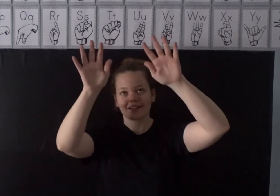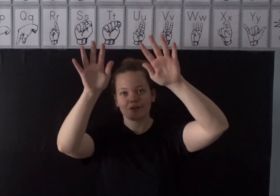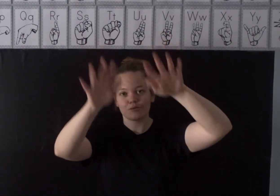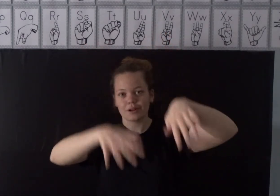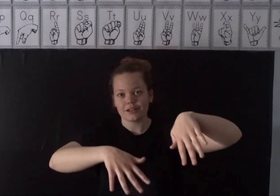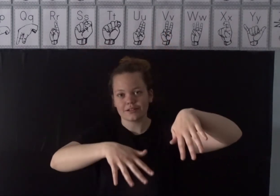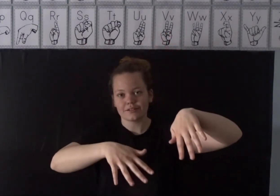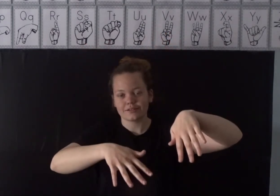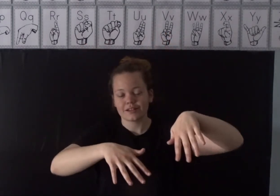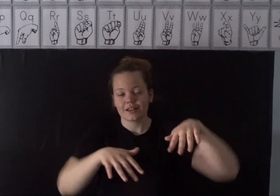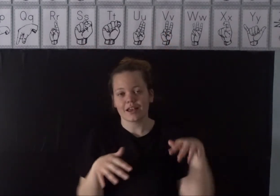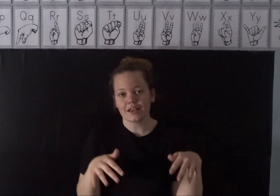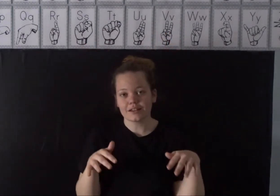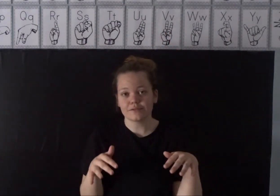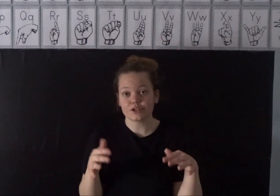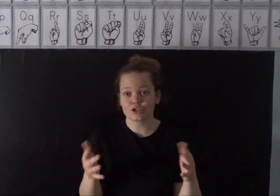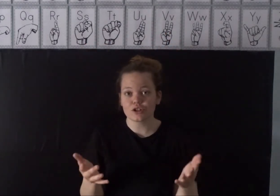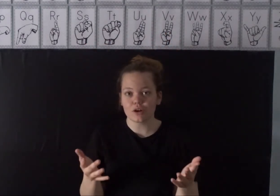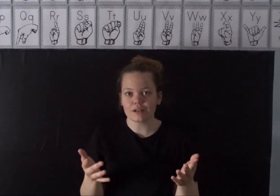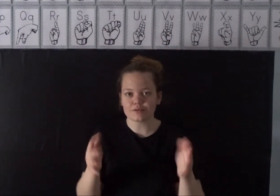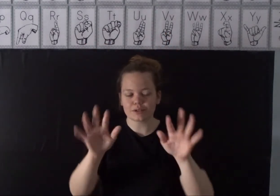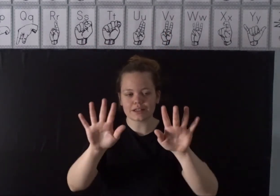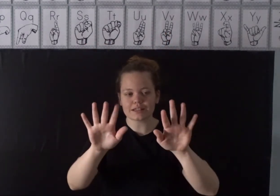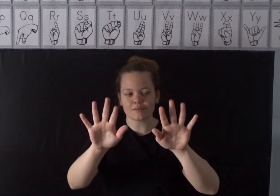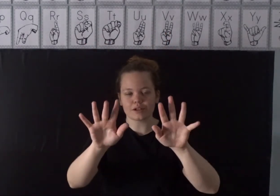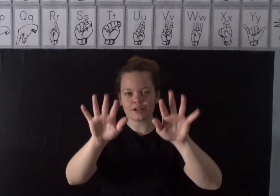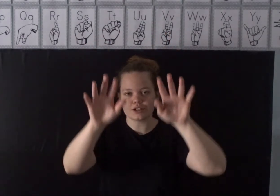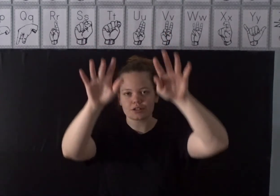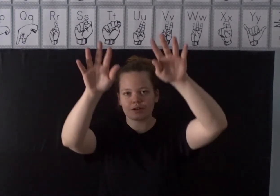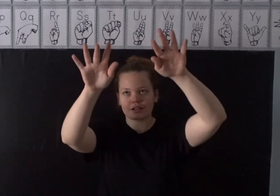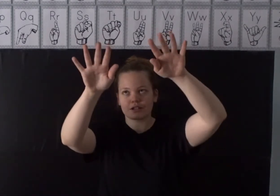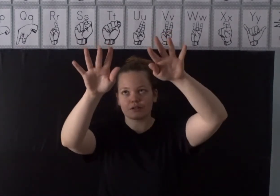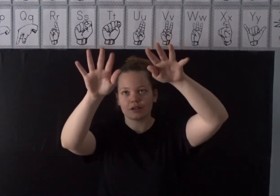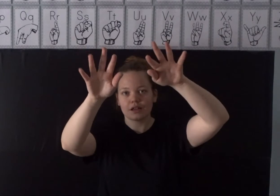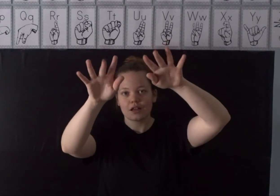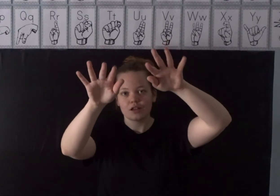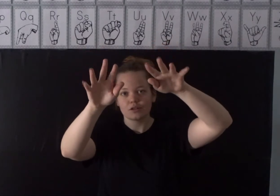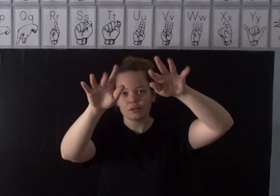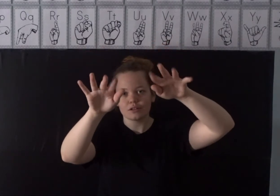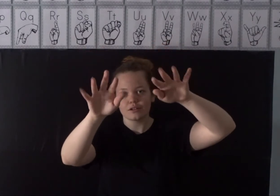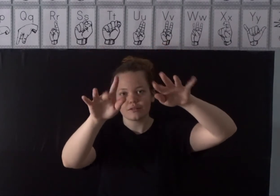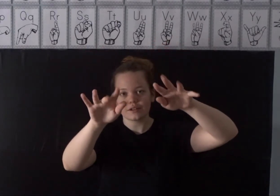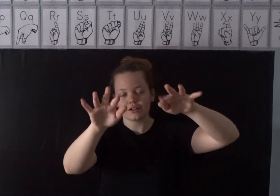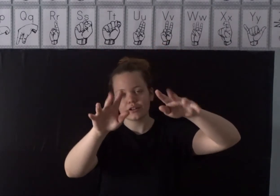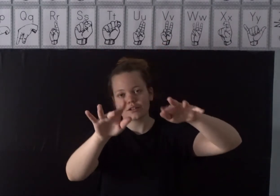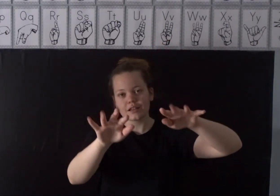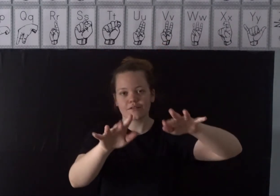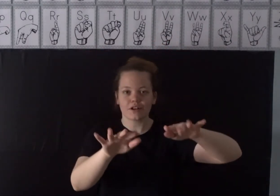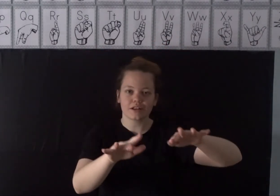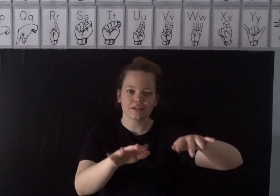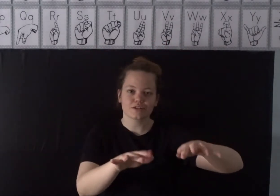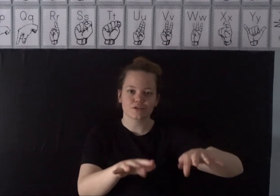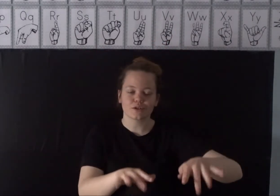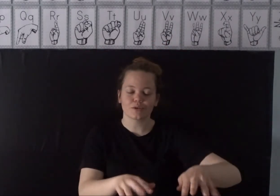Rain. And for snow it is really similar you are just going to twinkle your fingers like falling snow.